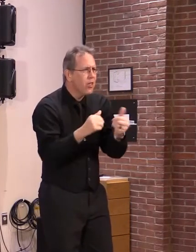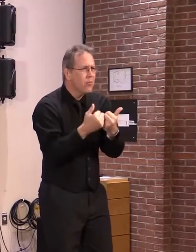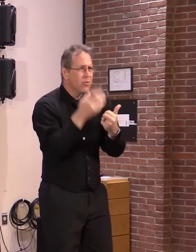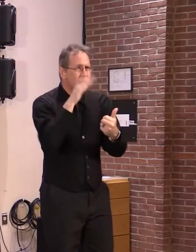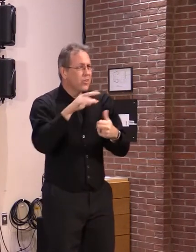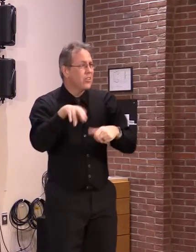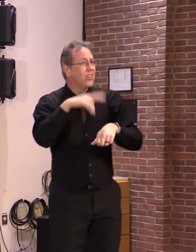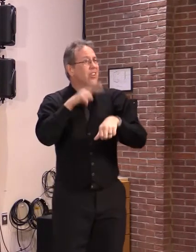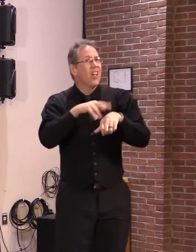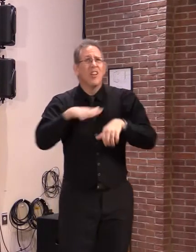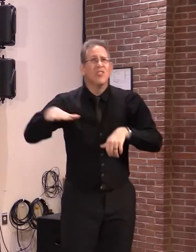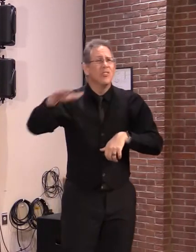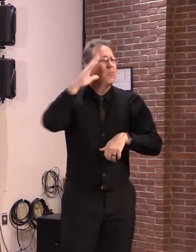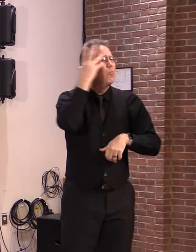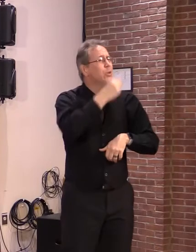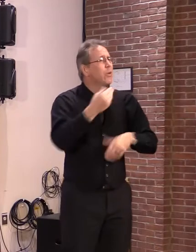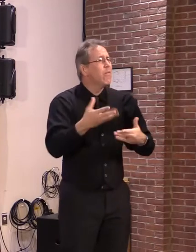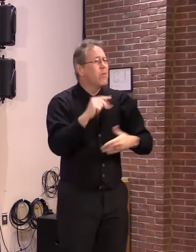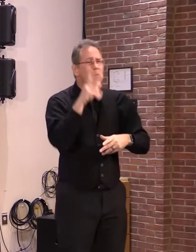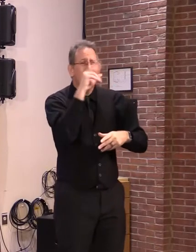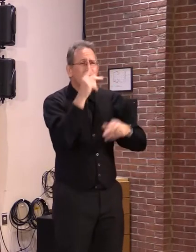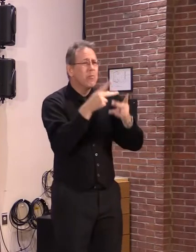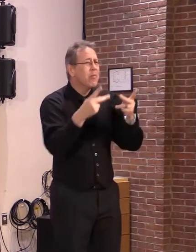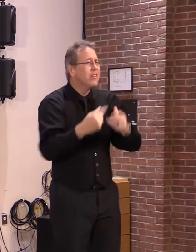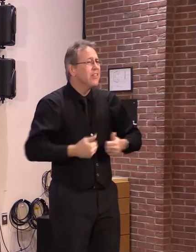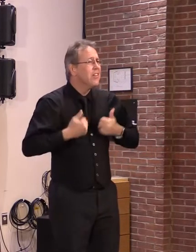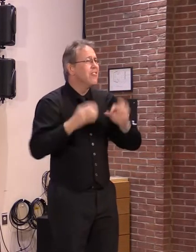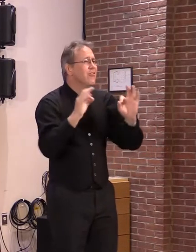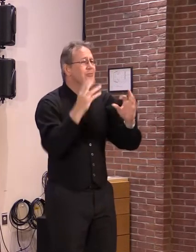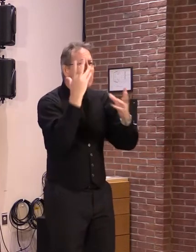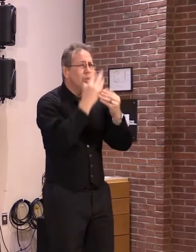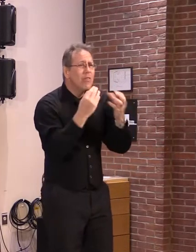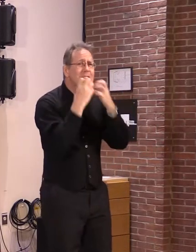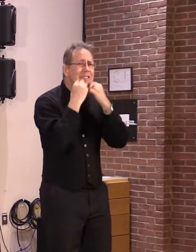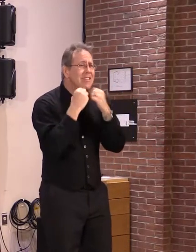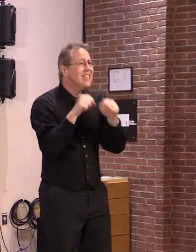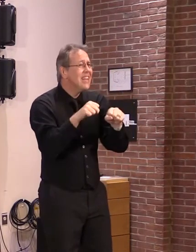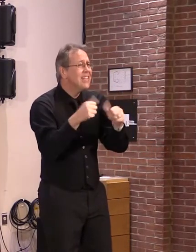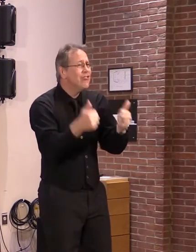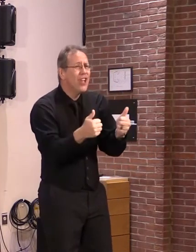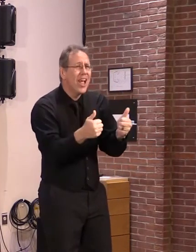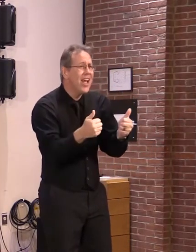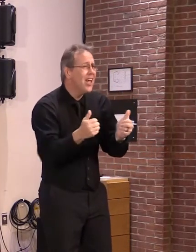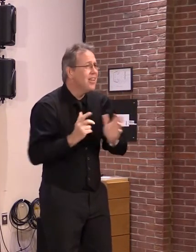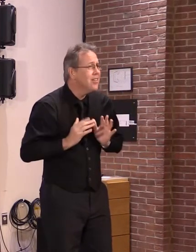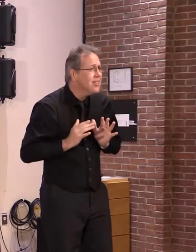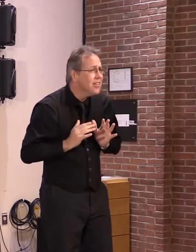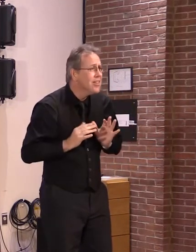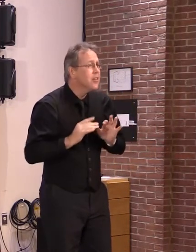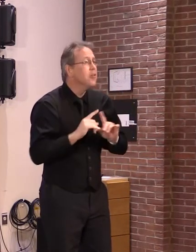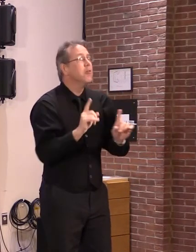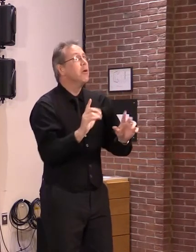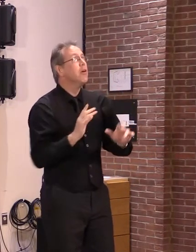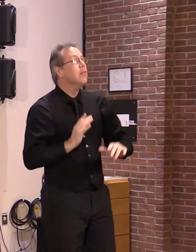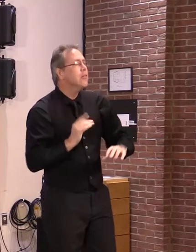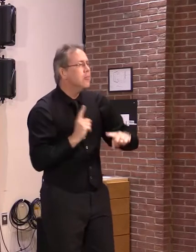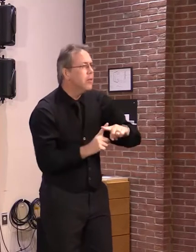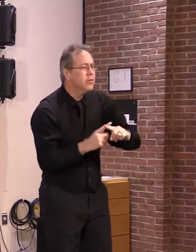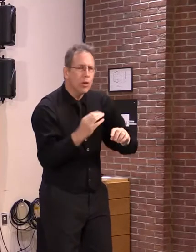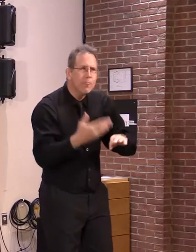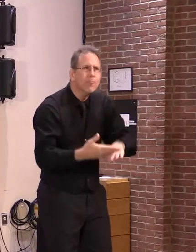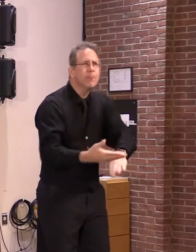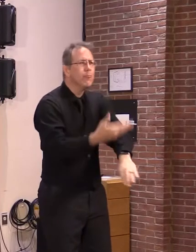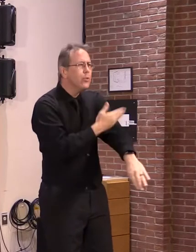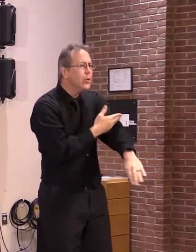great, that we hold so dear, while also dramatically improving our permitting so that